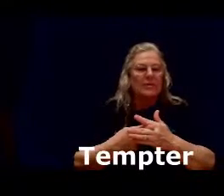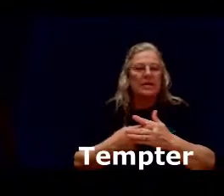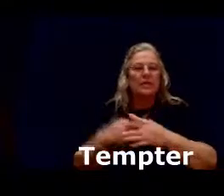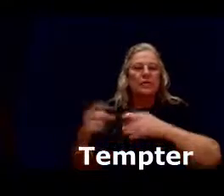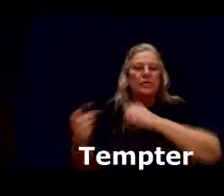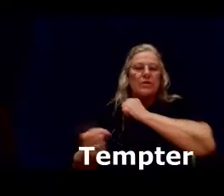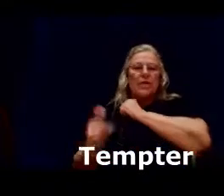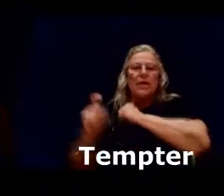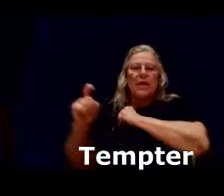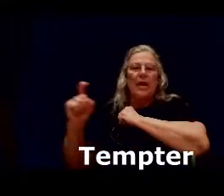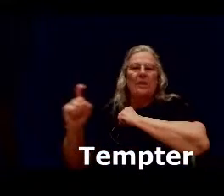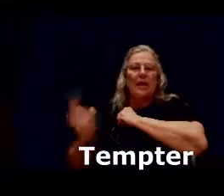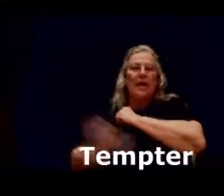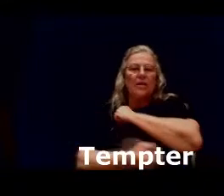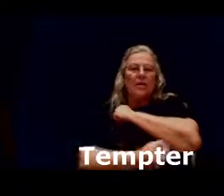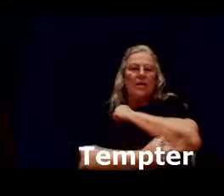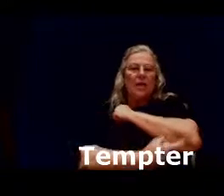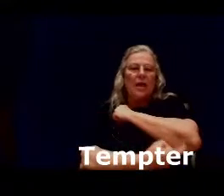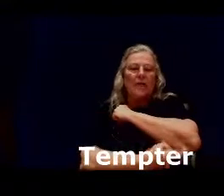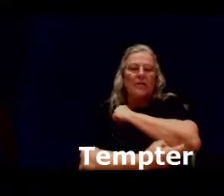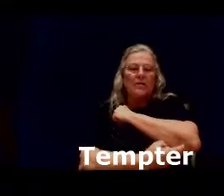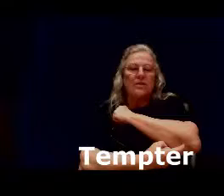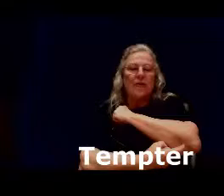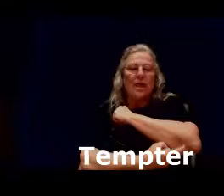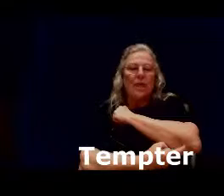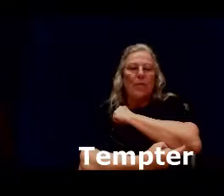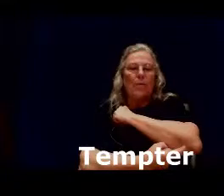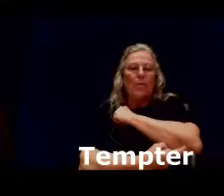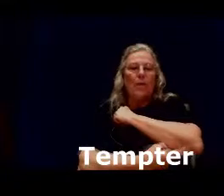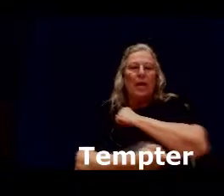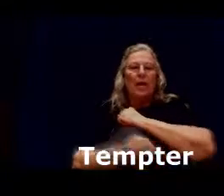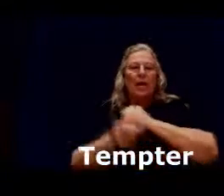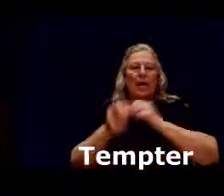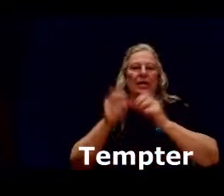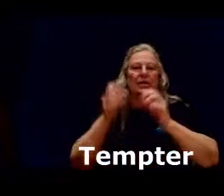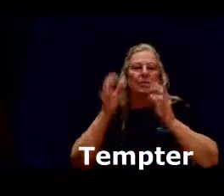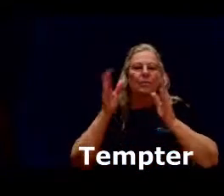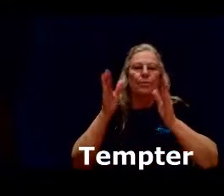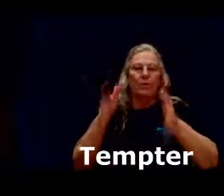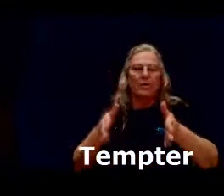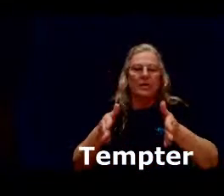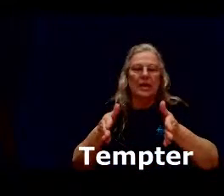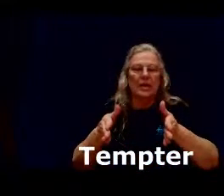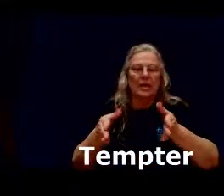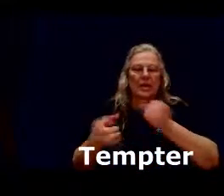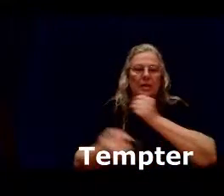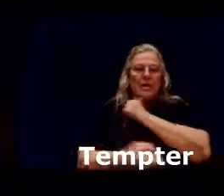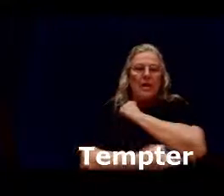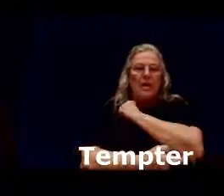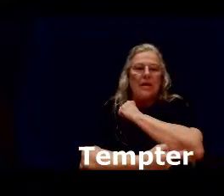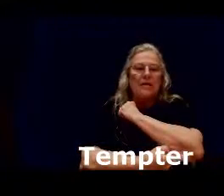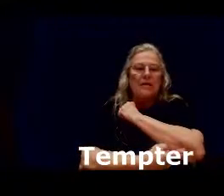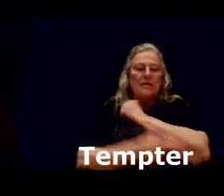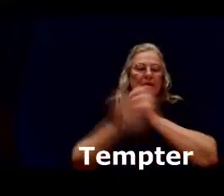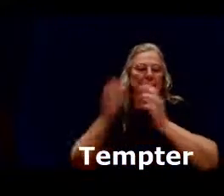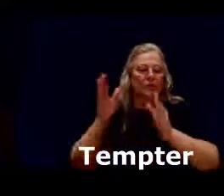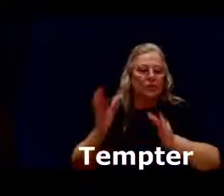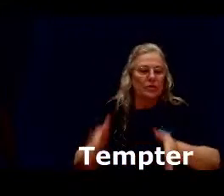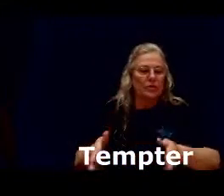tempters x hand against the elbow and it is a person ending tempters